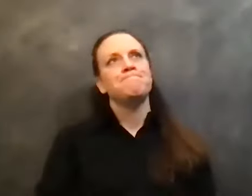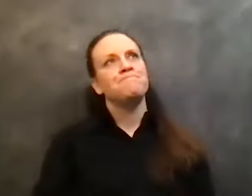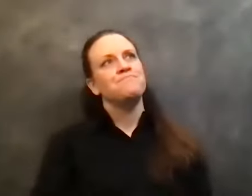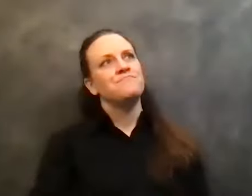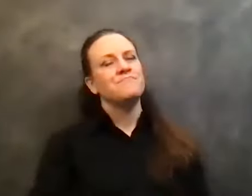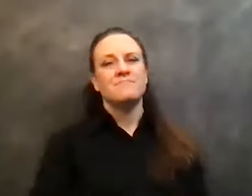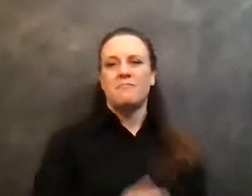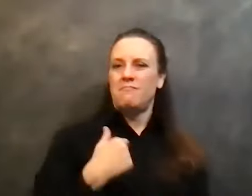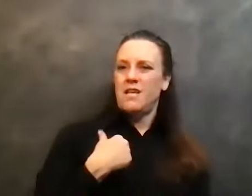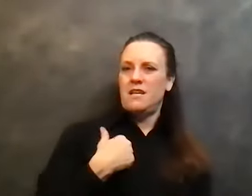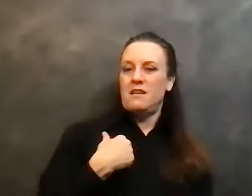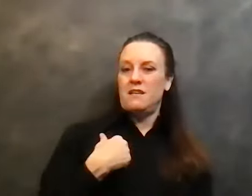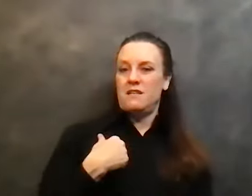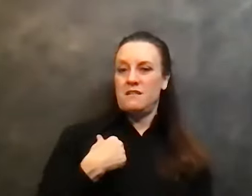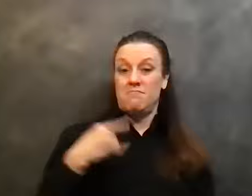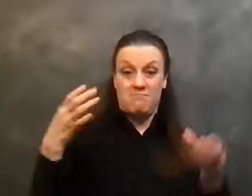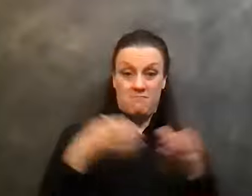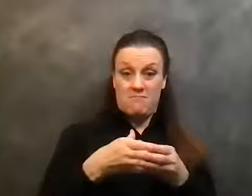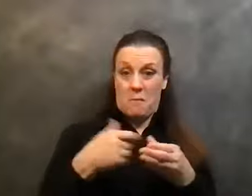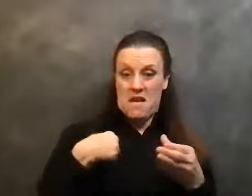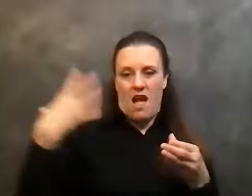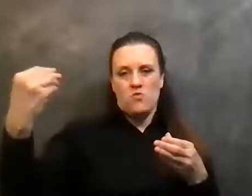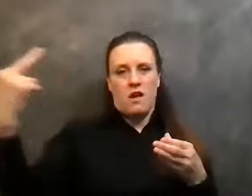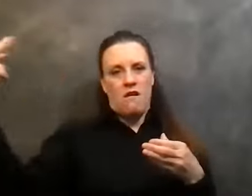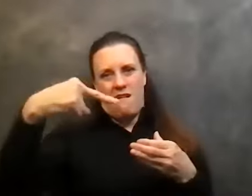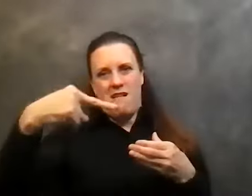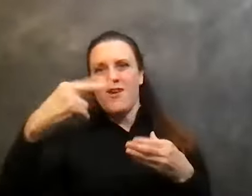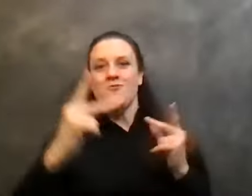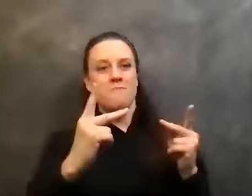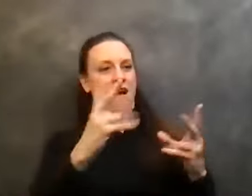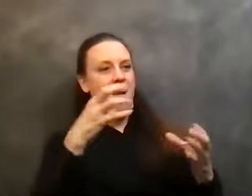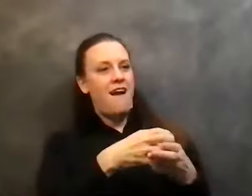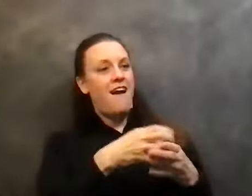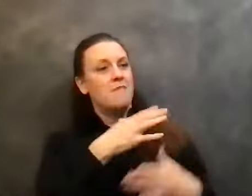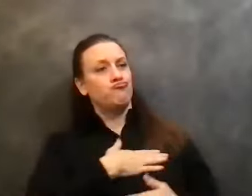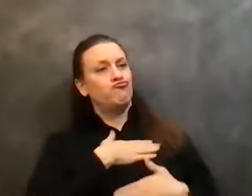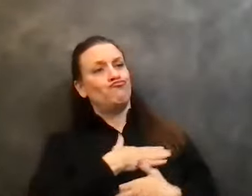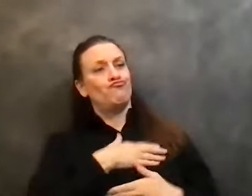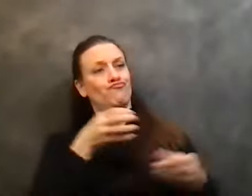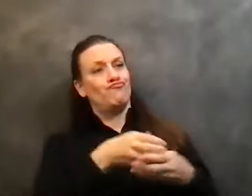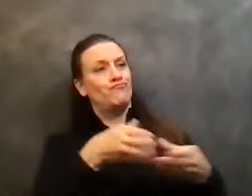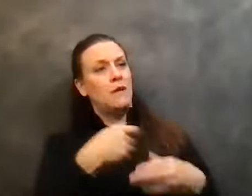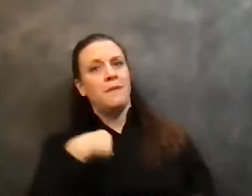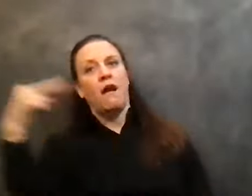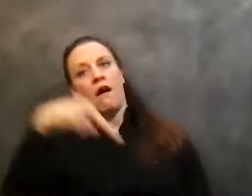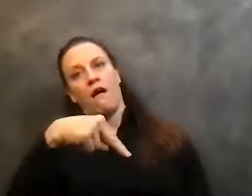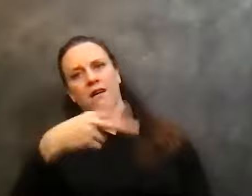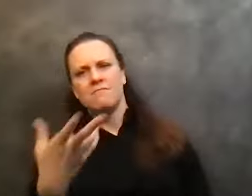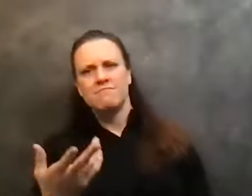outside of the house, looking through the window and everybody else who's living their life. And I think that made me